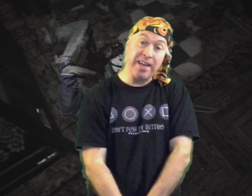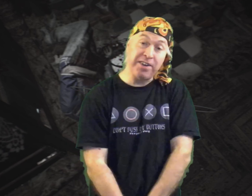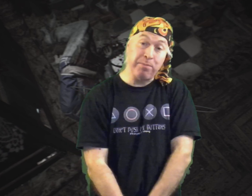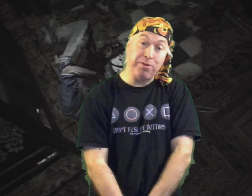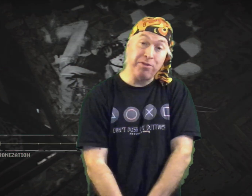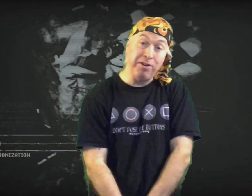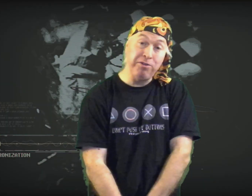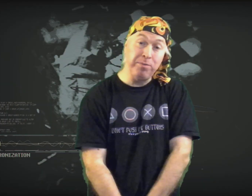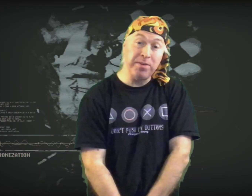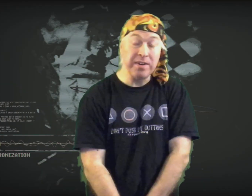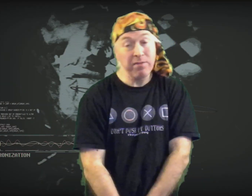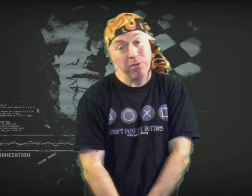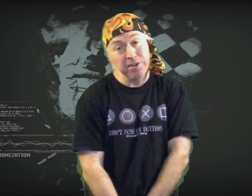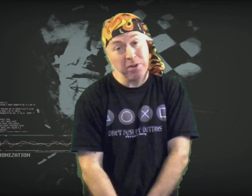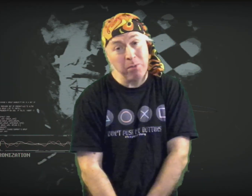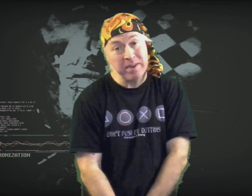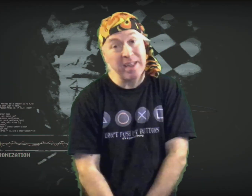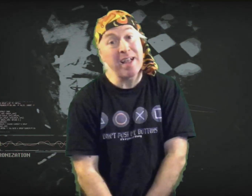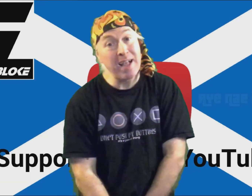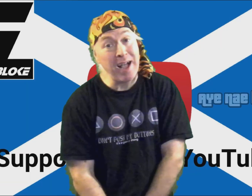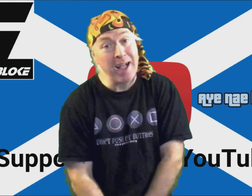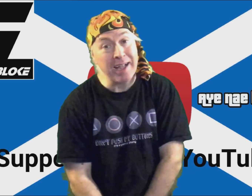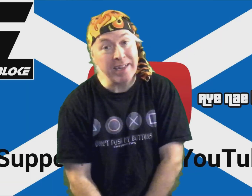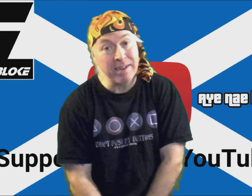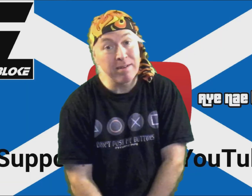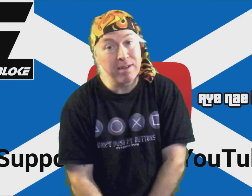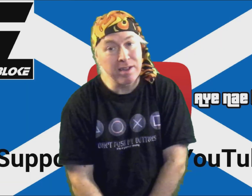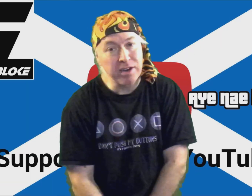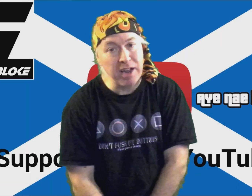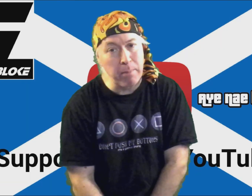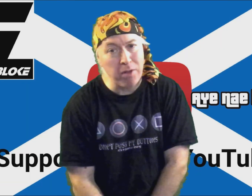support slash YouTubers and of course as always I ne bother I I I